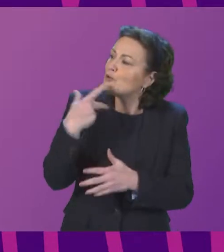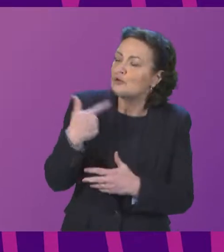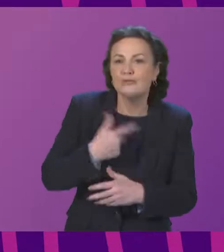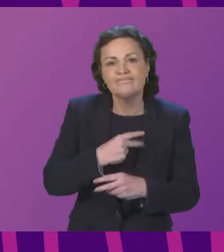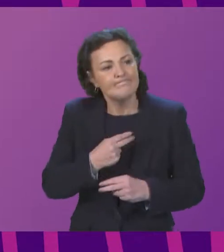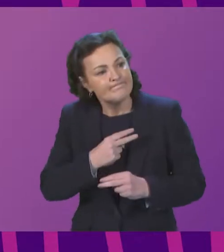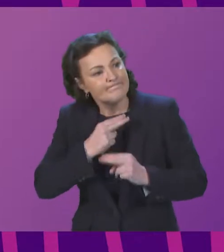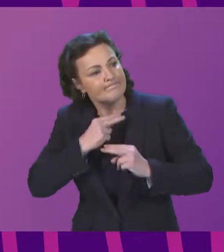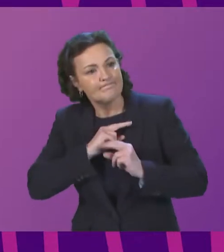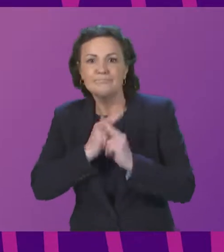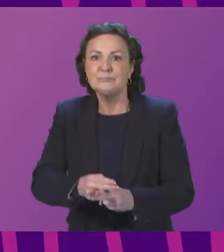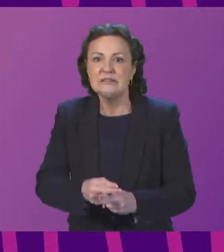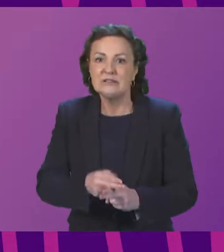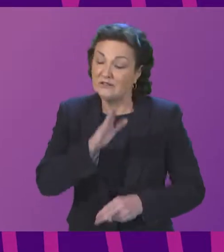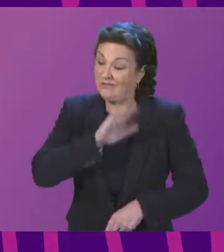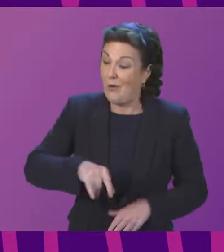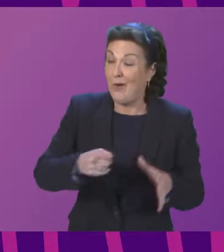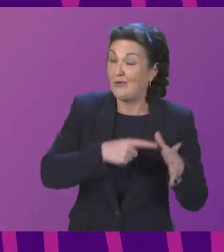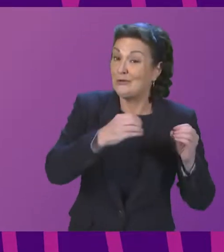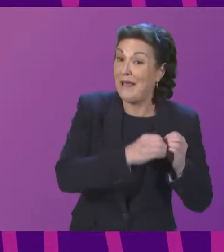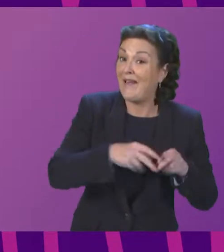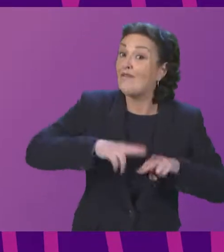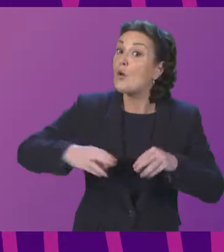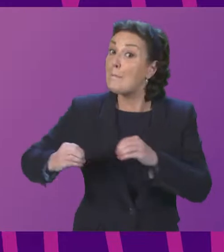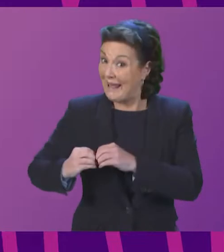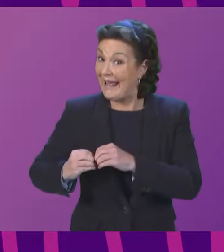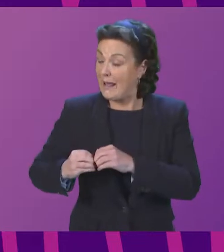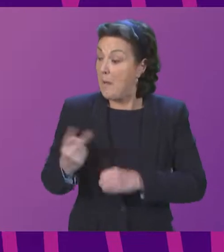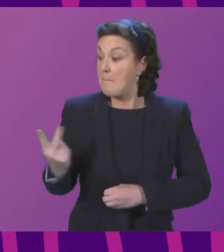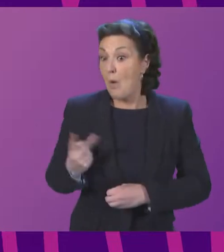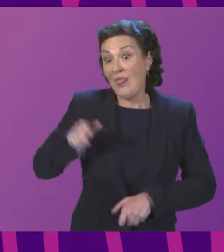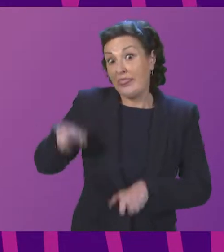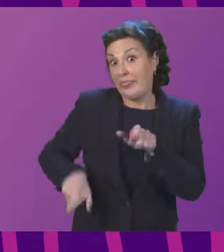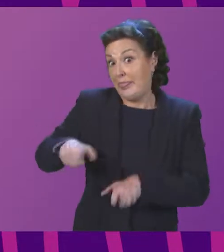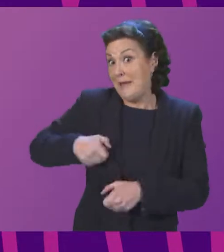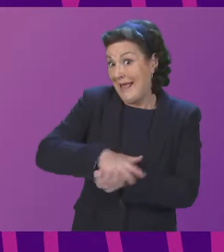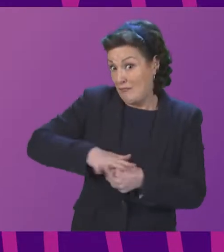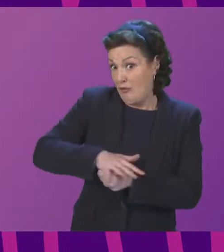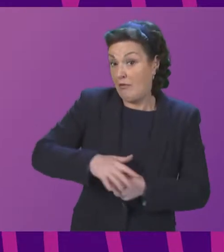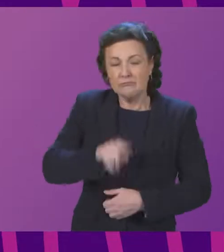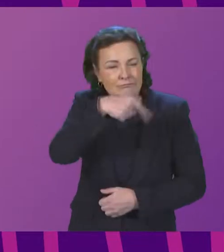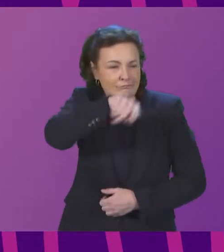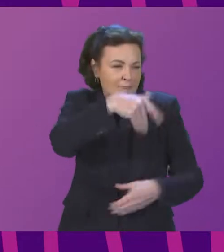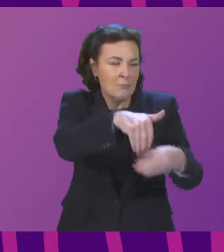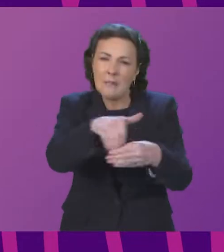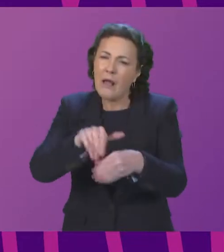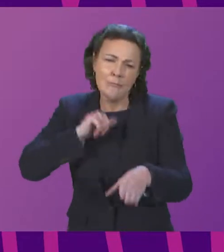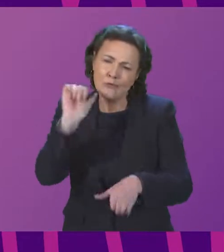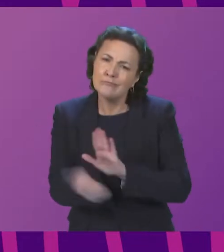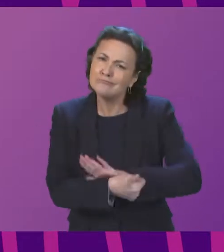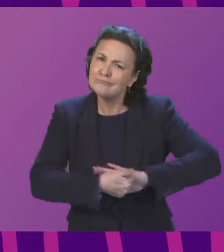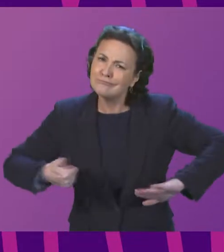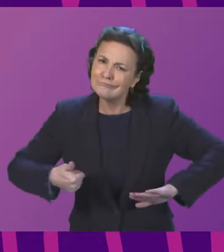this petition from Audrey Baird and Fiona Baker both of whom are my constituents. Now members will know that I am not an expert